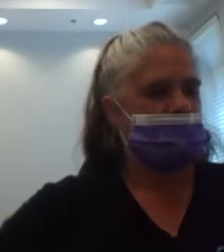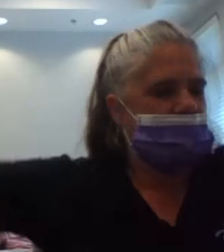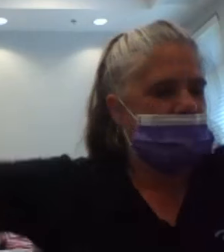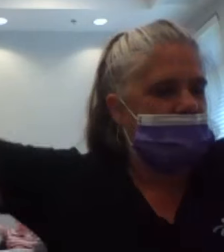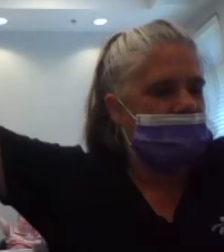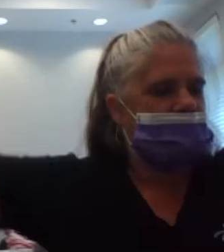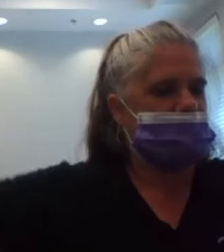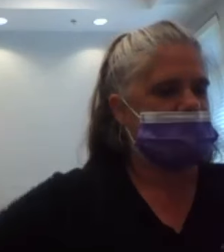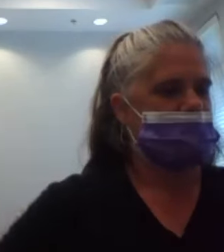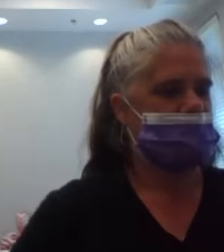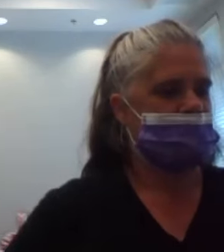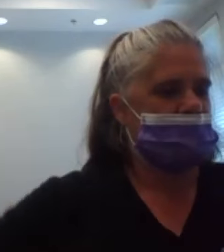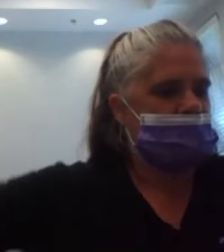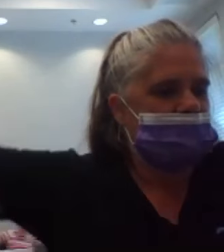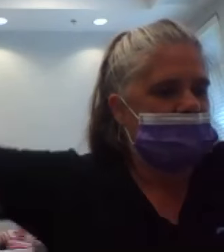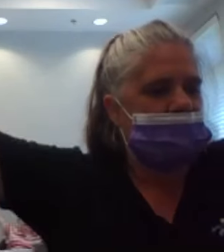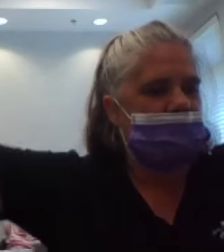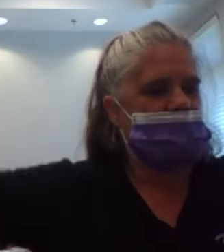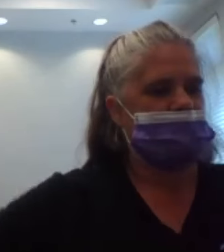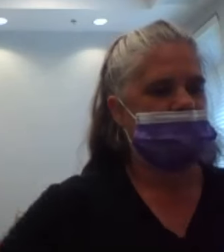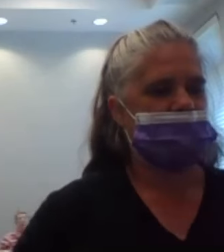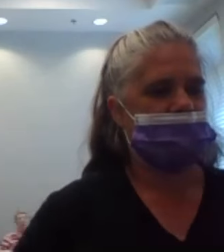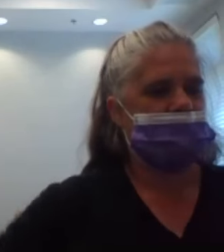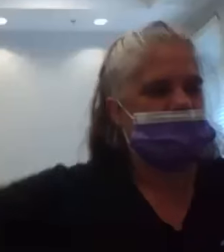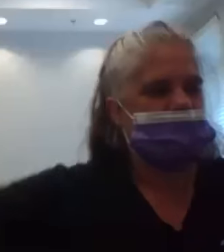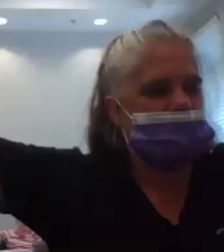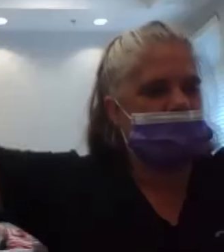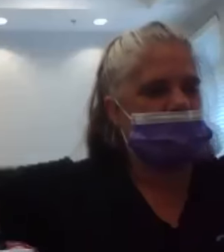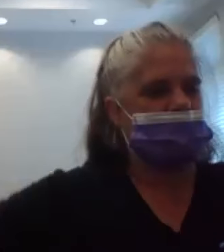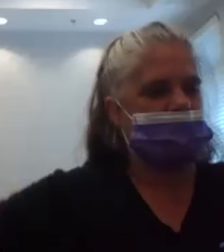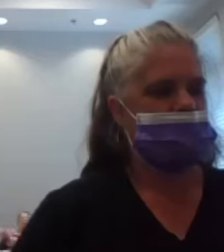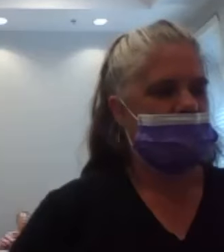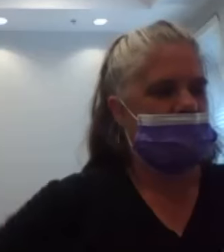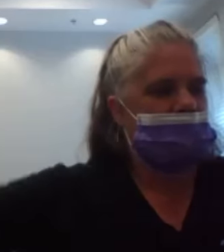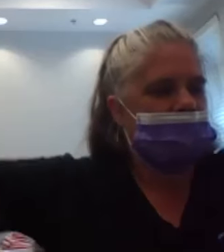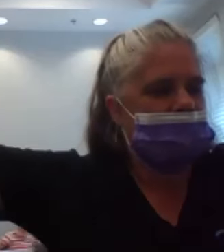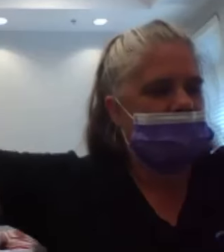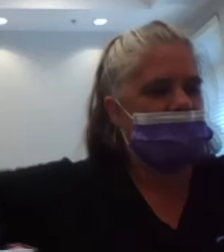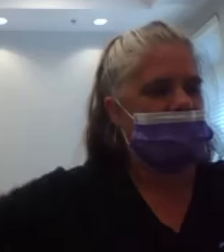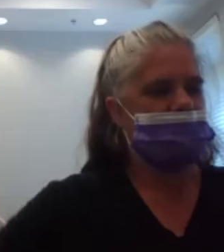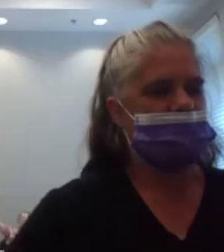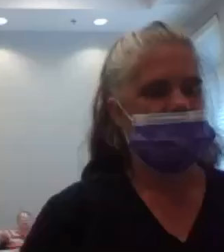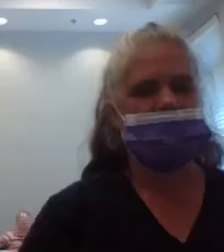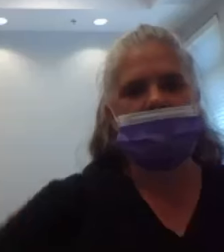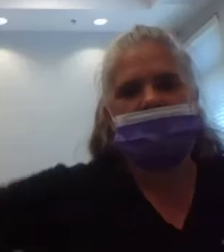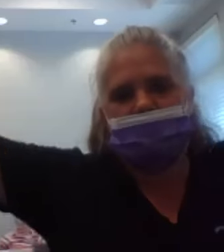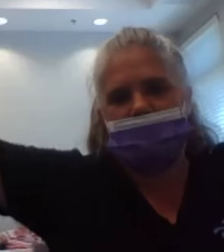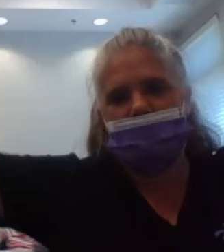eight, nine, 10, 11, 12,